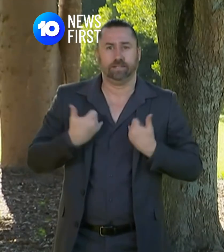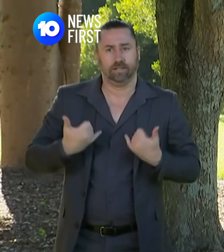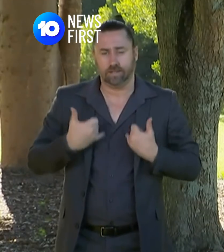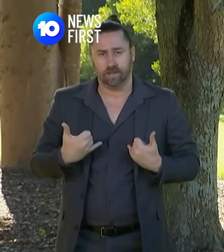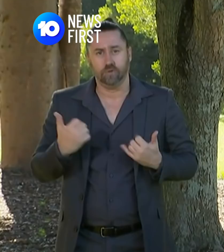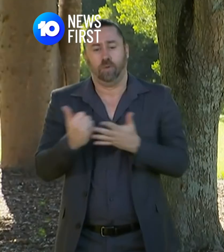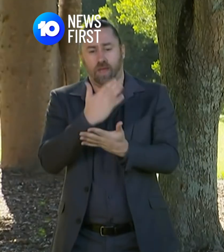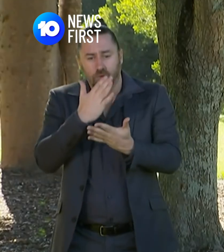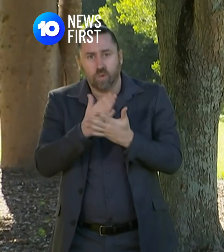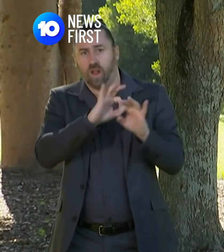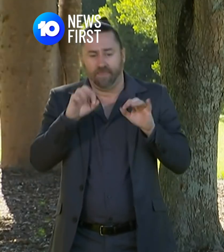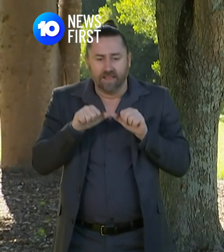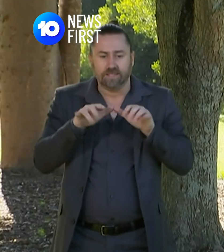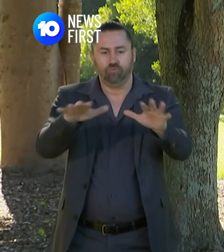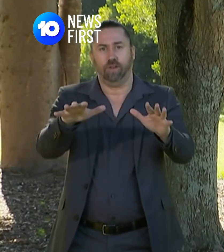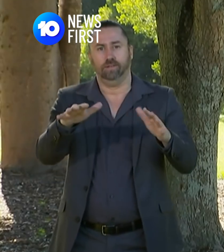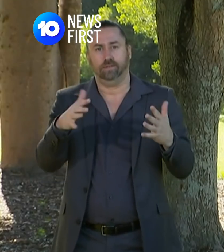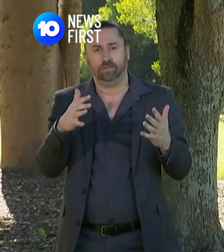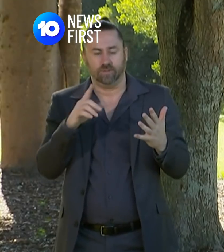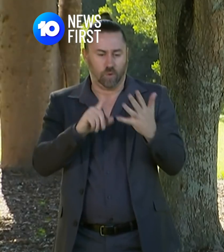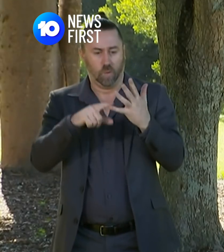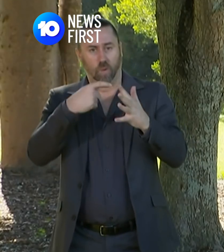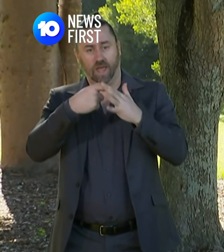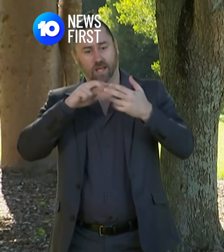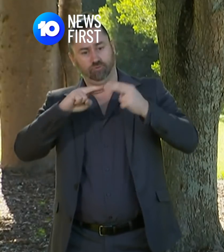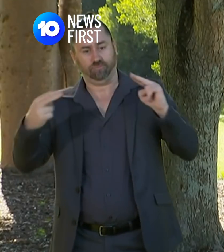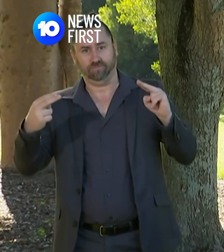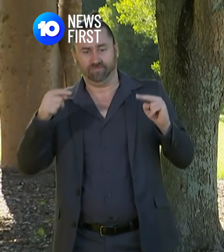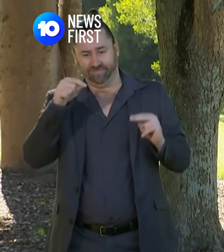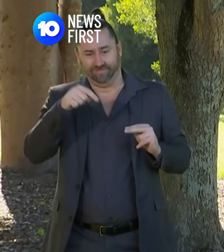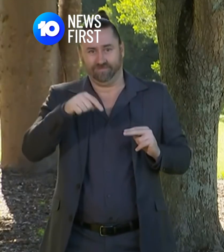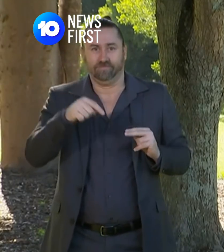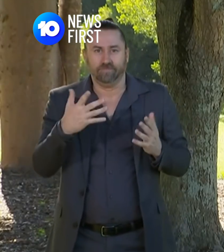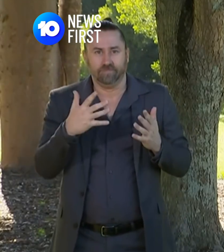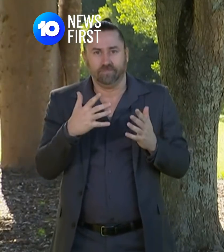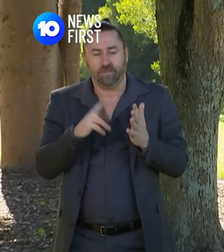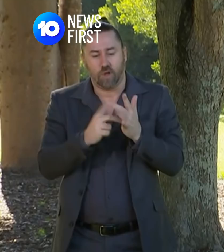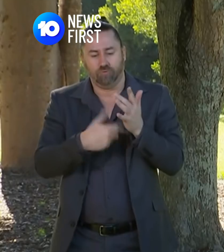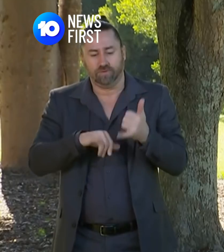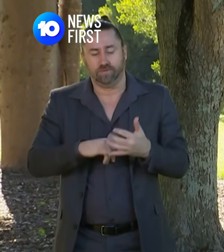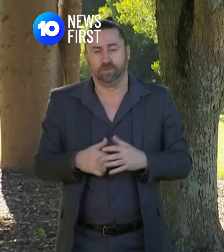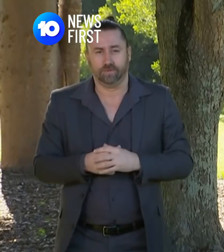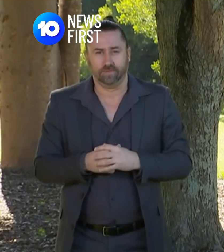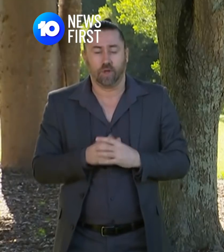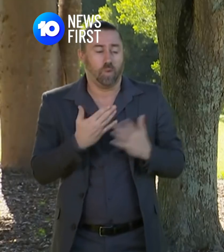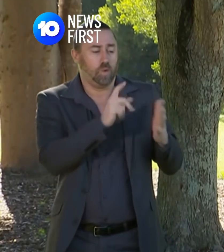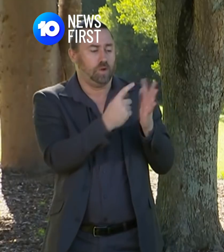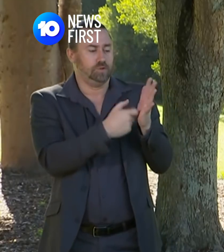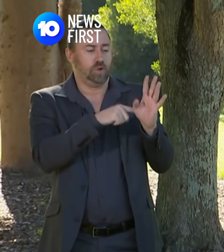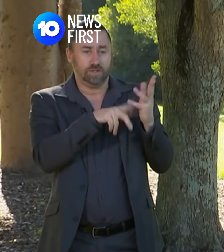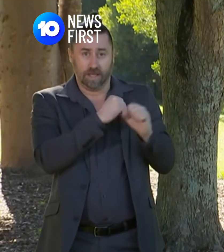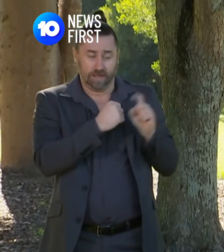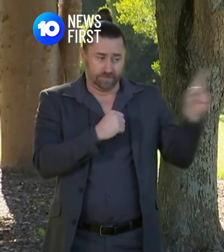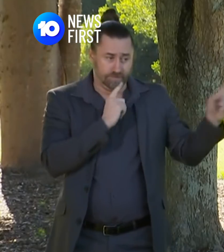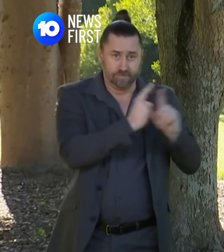stop the spread of this UK variant. So look I'll hand over to Dr Young and then to our